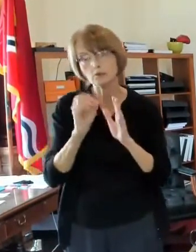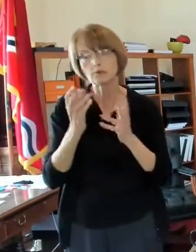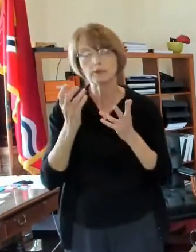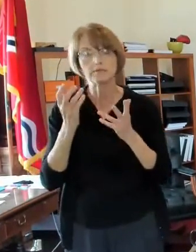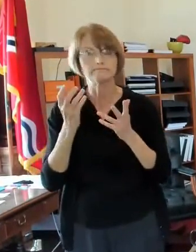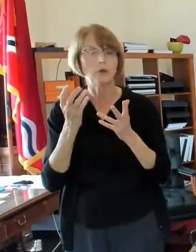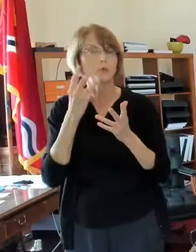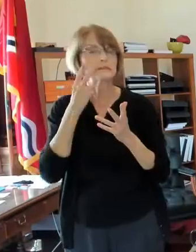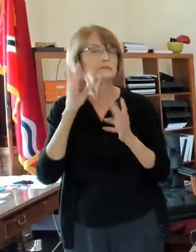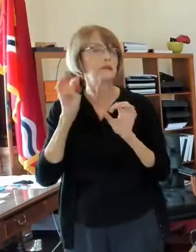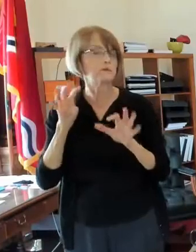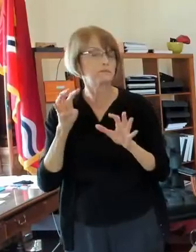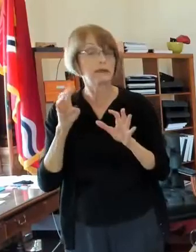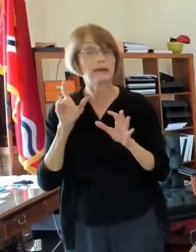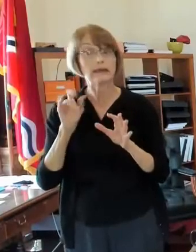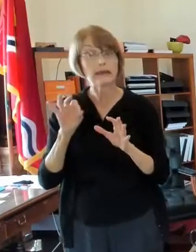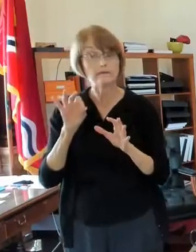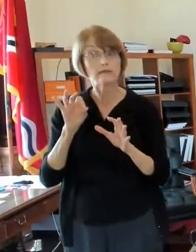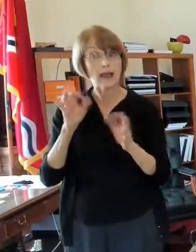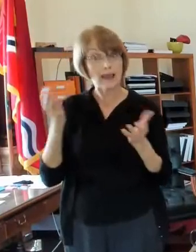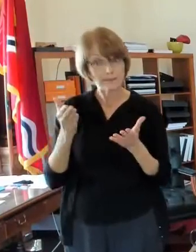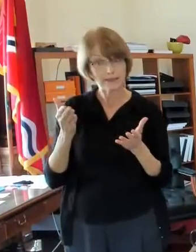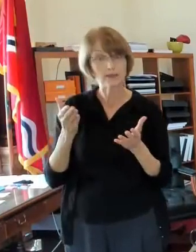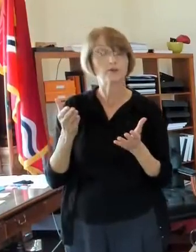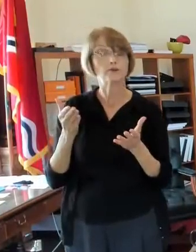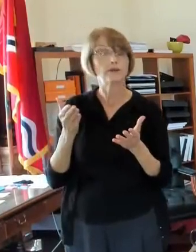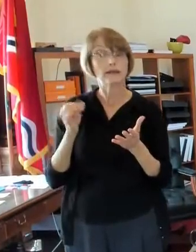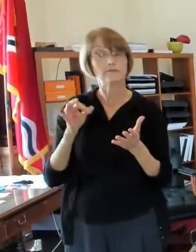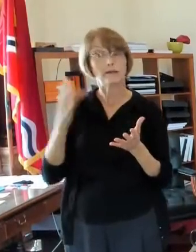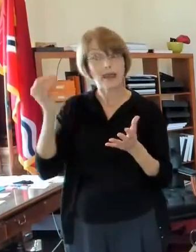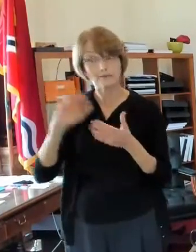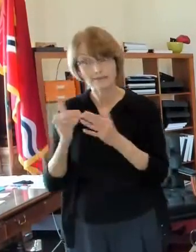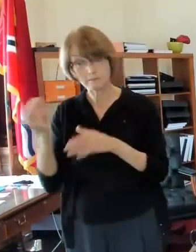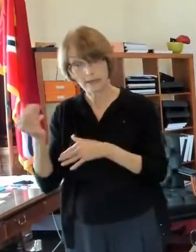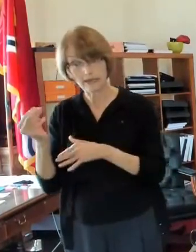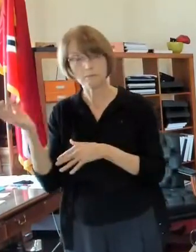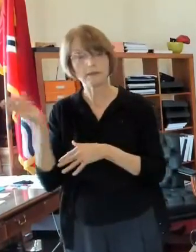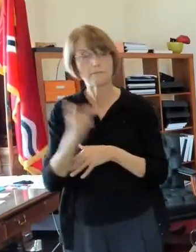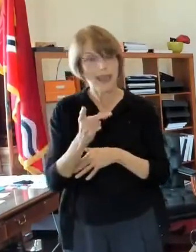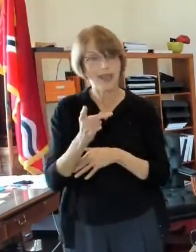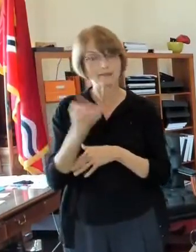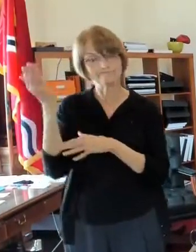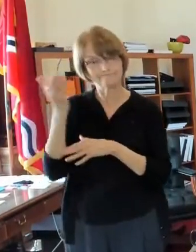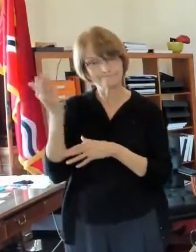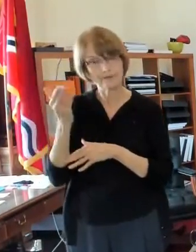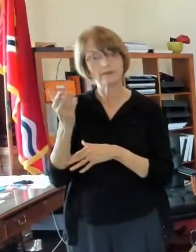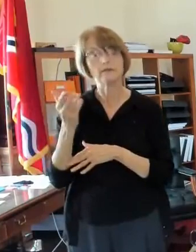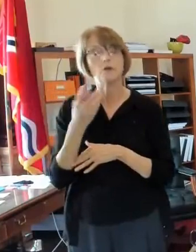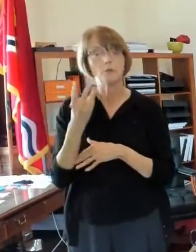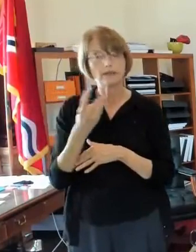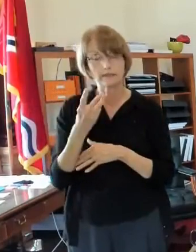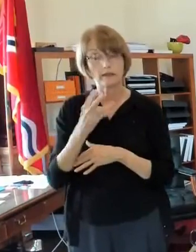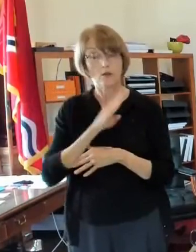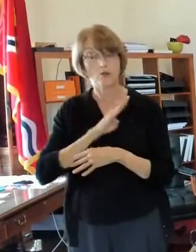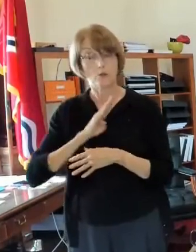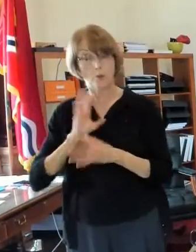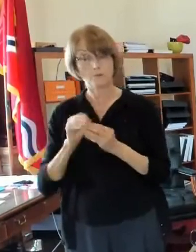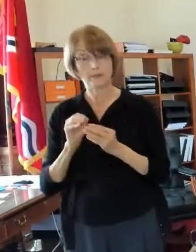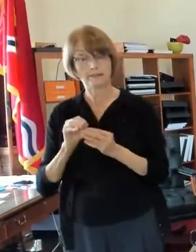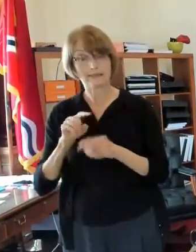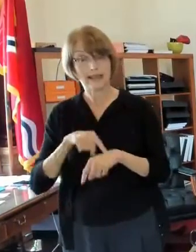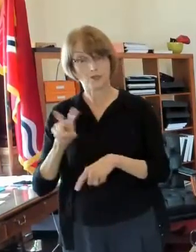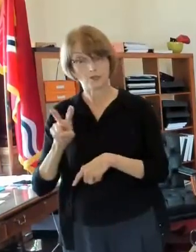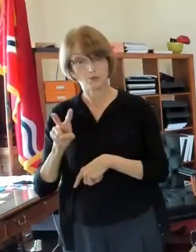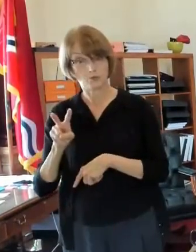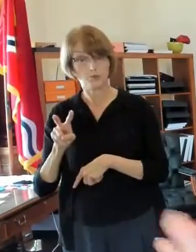so if not we'll be back with you on wednesday uh the board of ena meets at 2 p.m on wednesday so i'll come